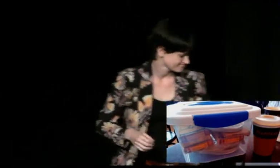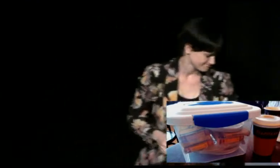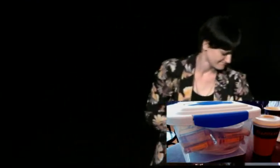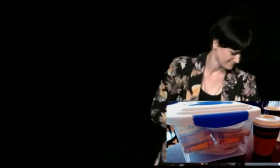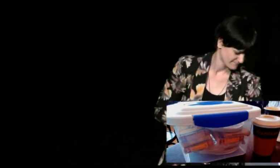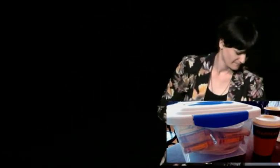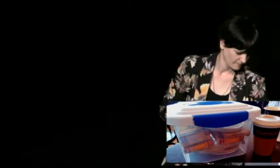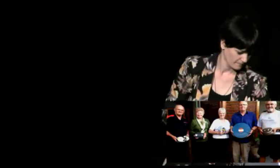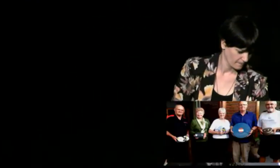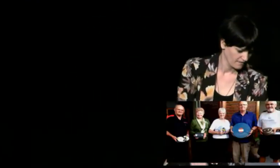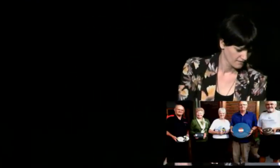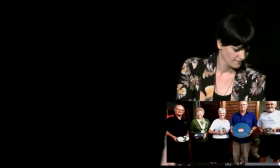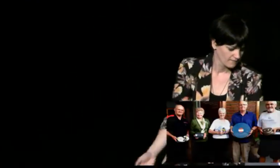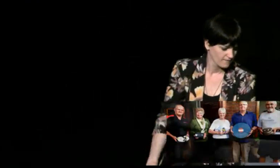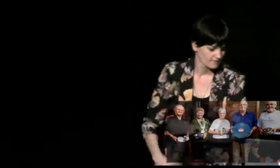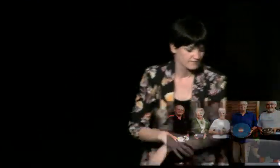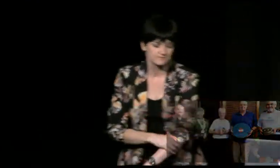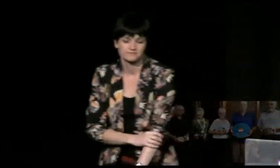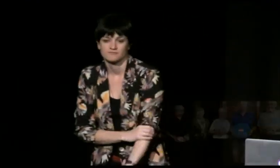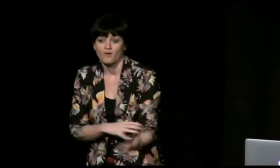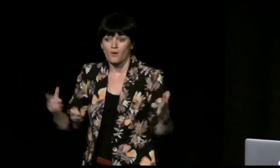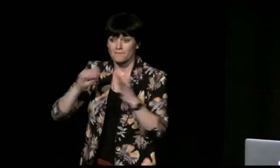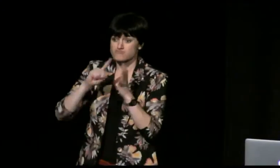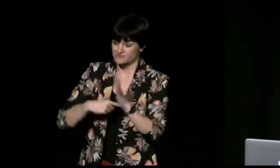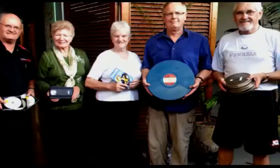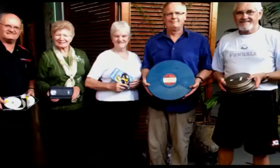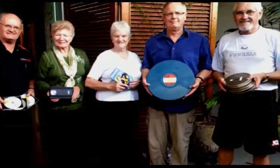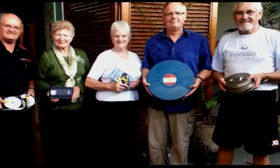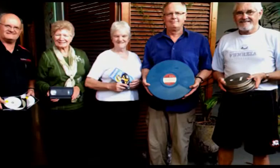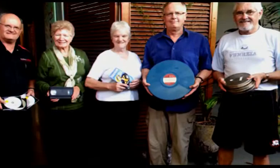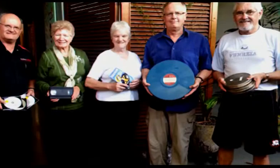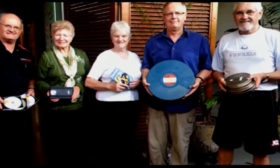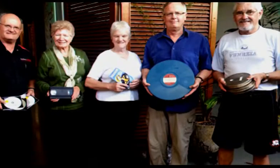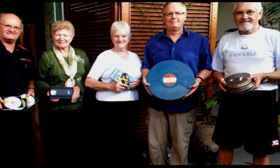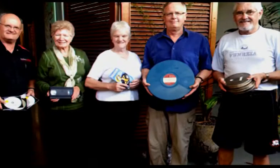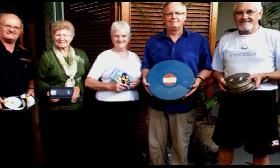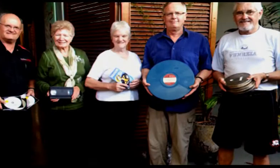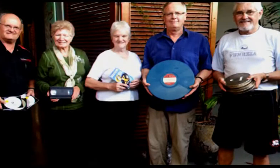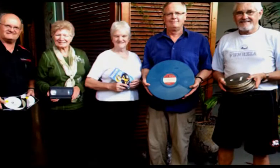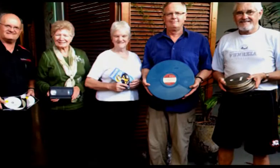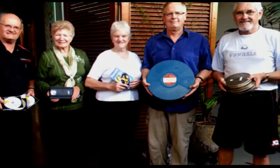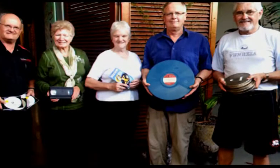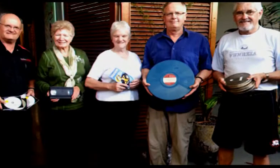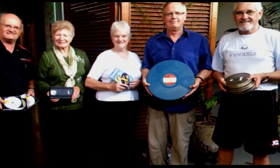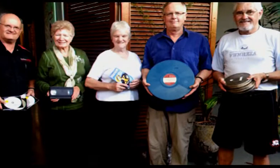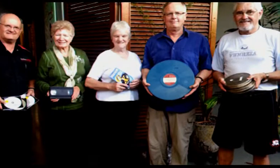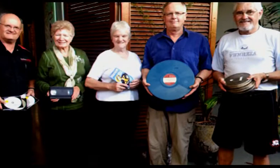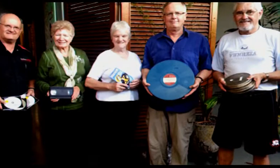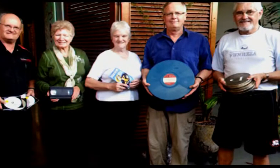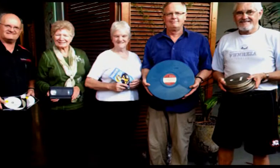they went through the machine and even some of the older films they were just taking still shots of whenever they could. So that was a huge boost in the arm for us in terms of